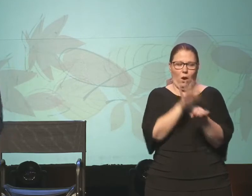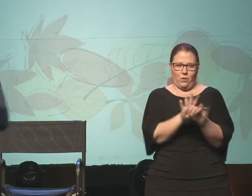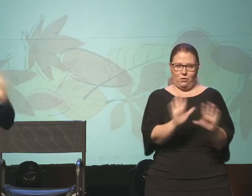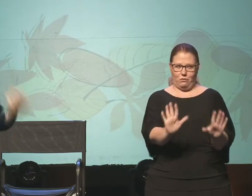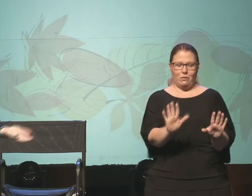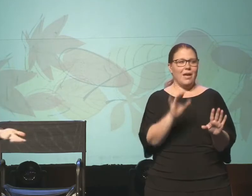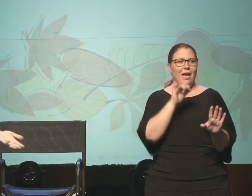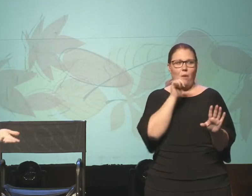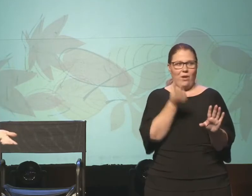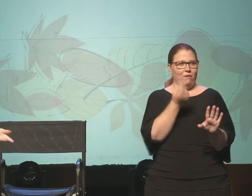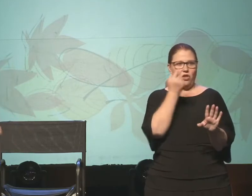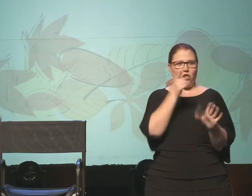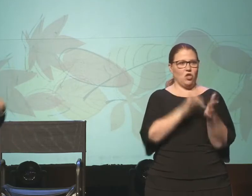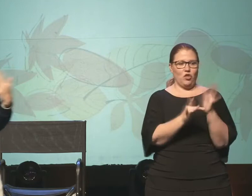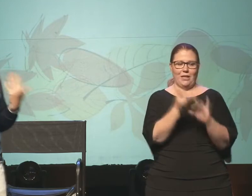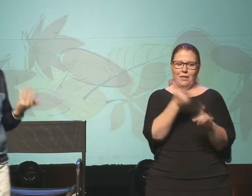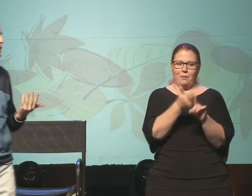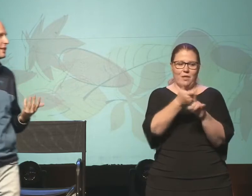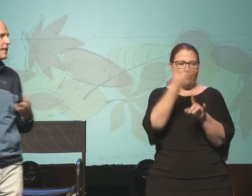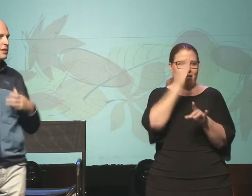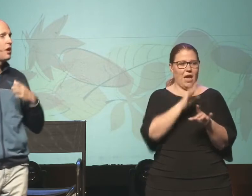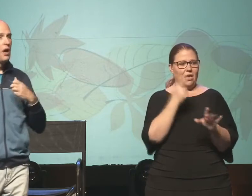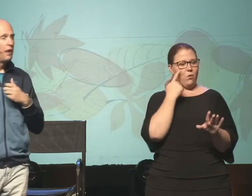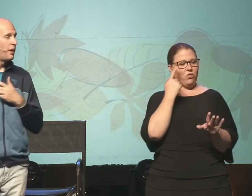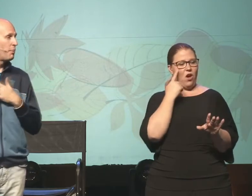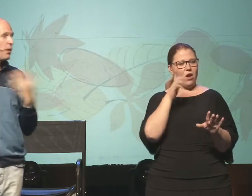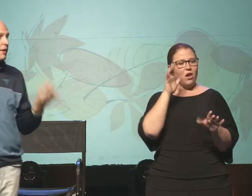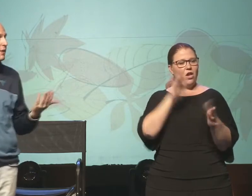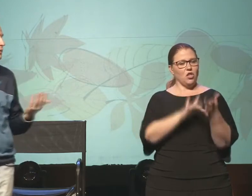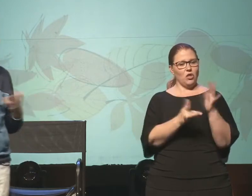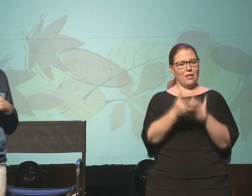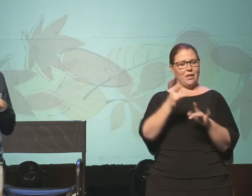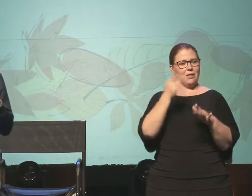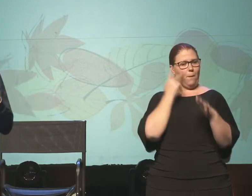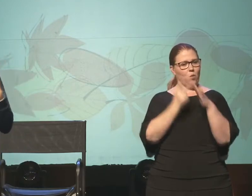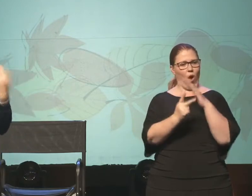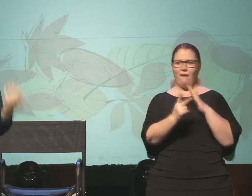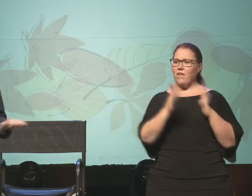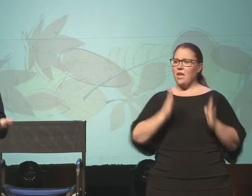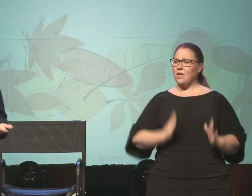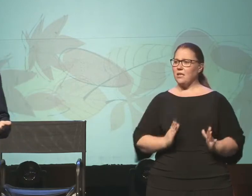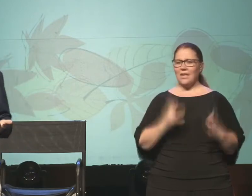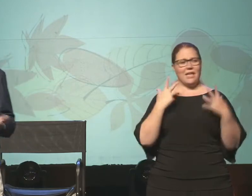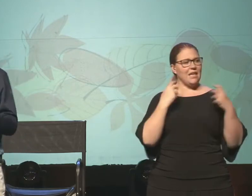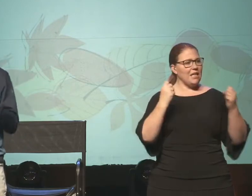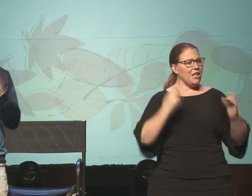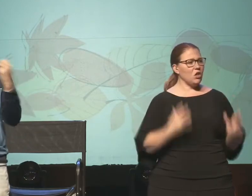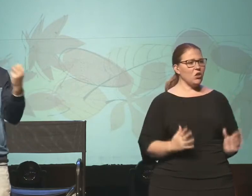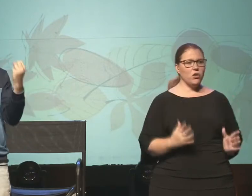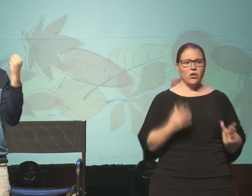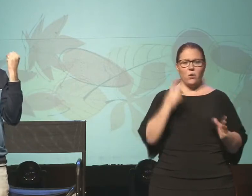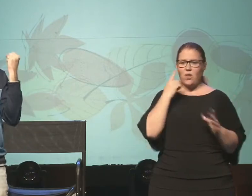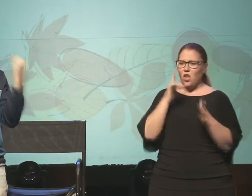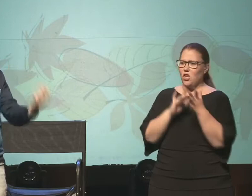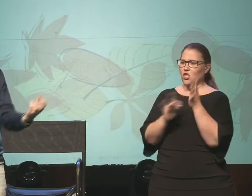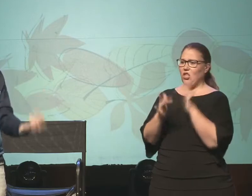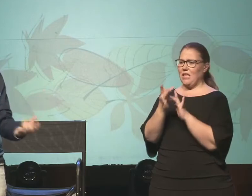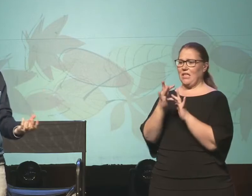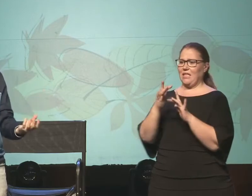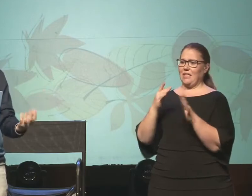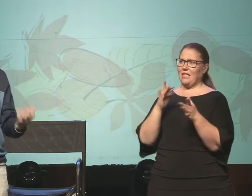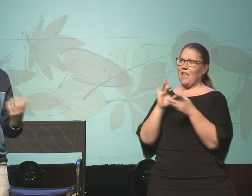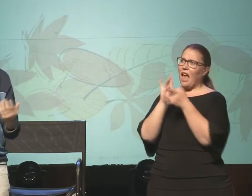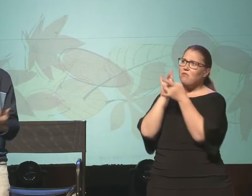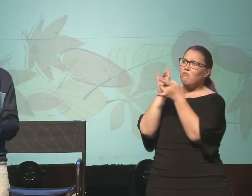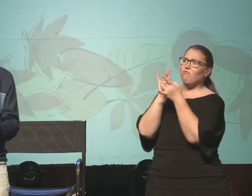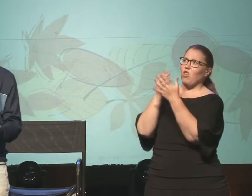He would have never understood Jesus as God. He would have thought of Jesus as a prophet. He would have thought of Jesus as a healer. He would have thought of Jesus as very close to